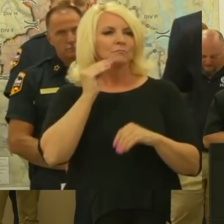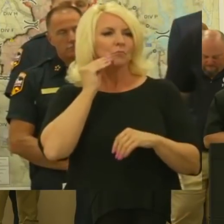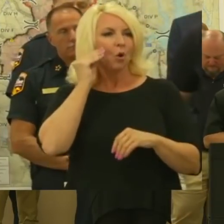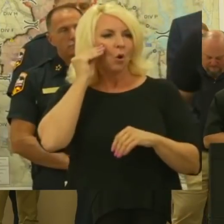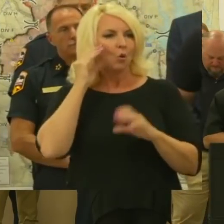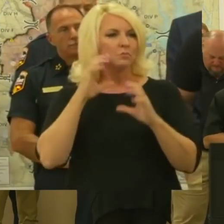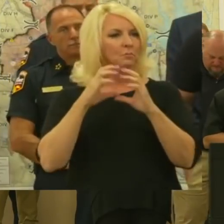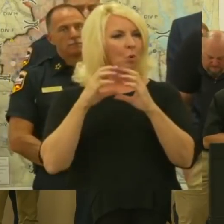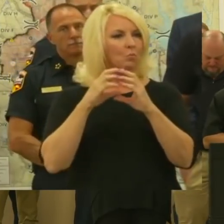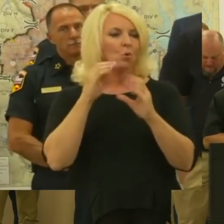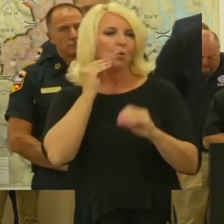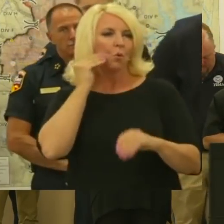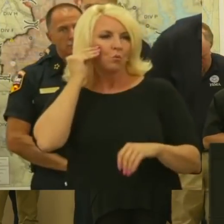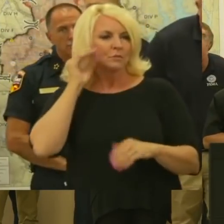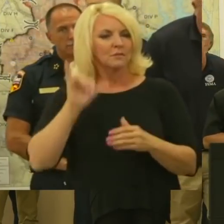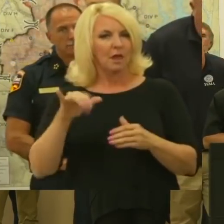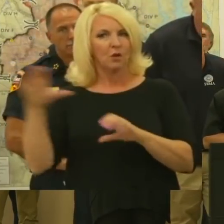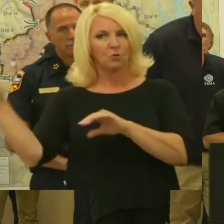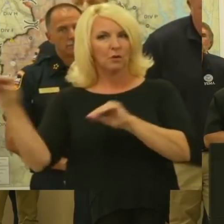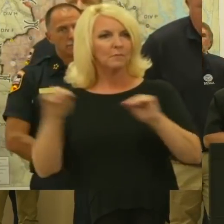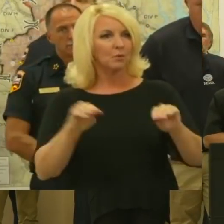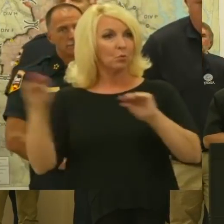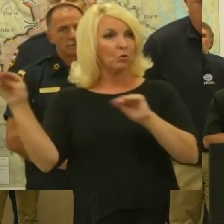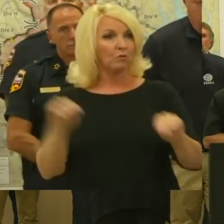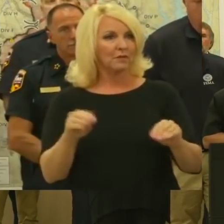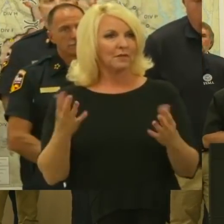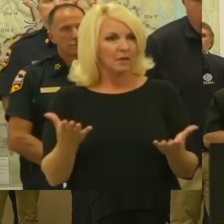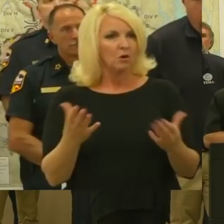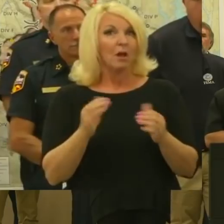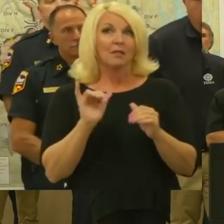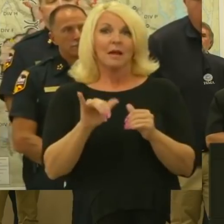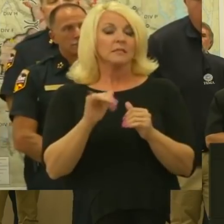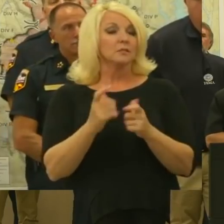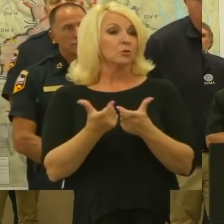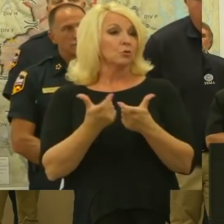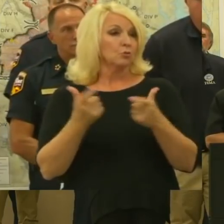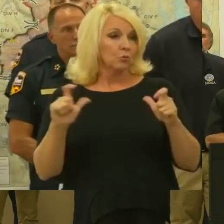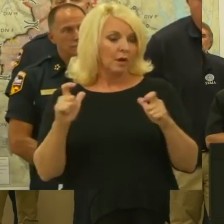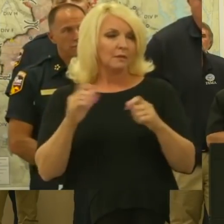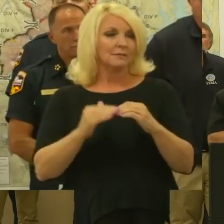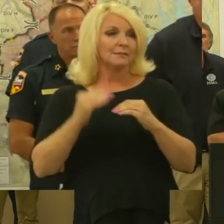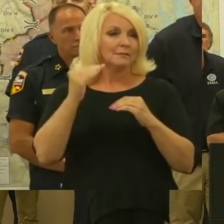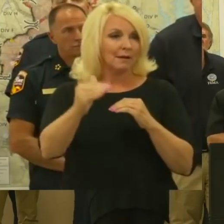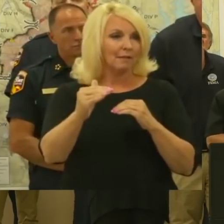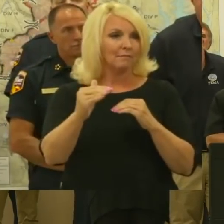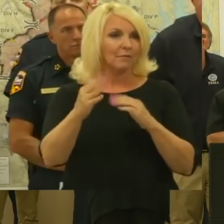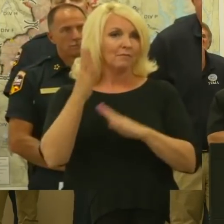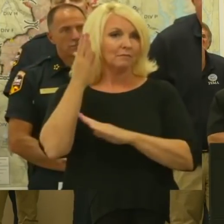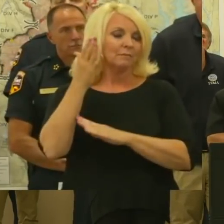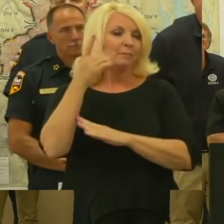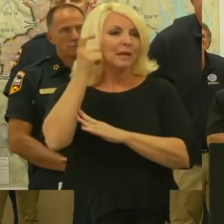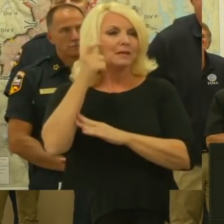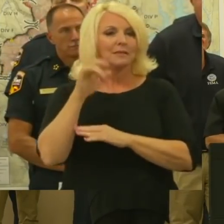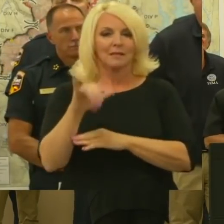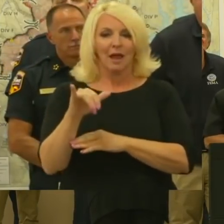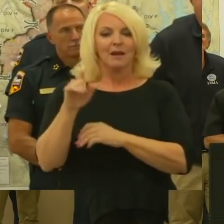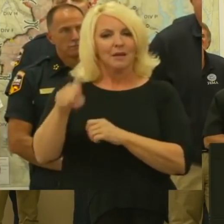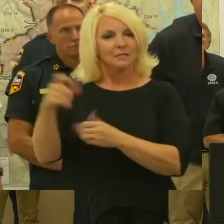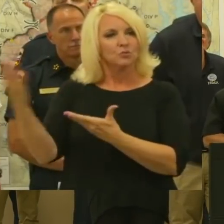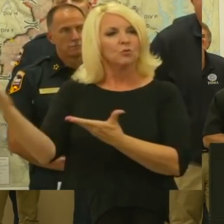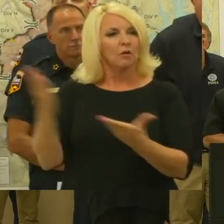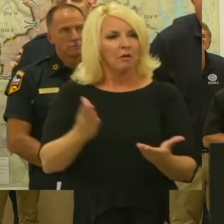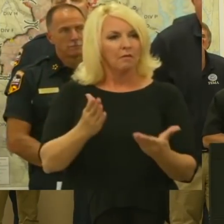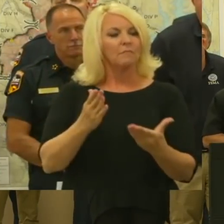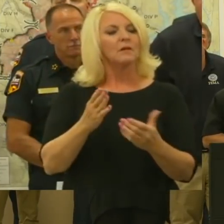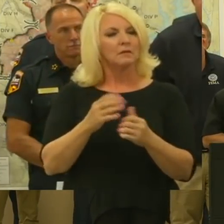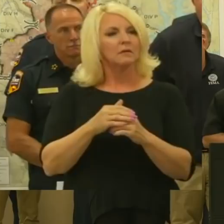are really immediately available. That's a huge step forward because typically that that material either has to be procured or has to come from another state.